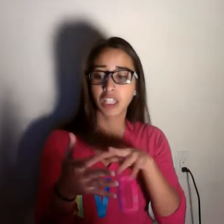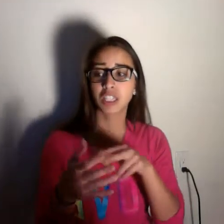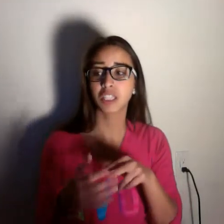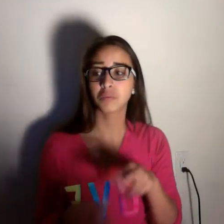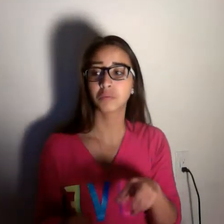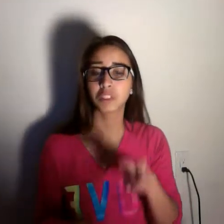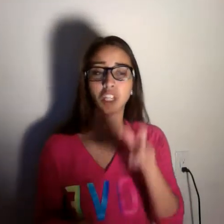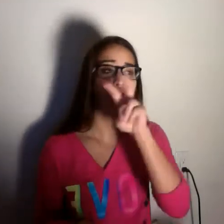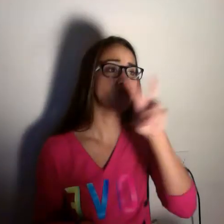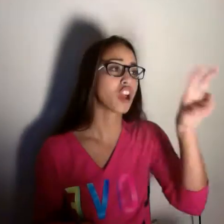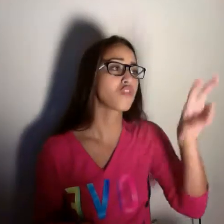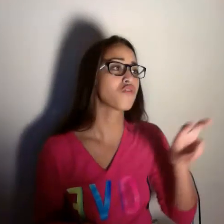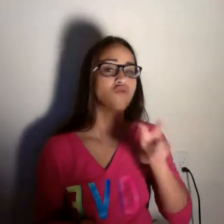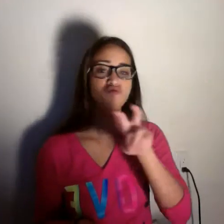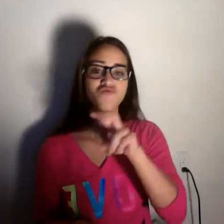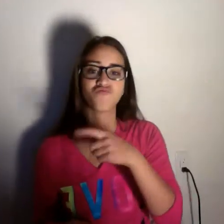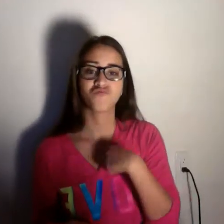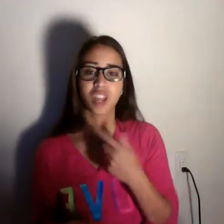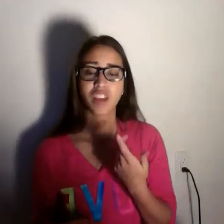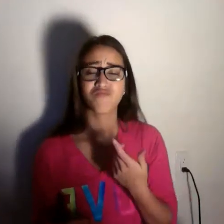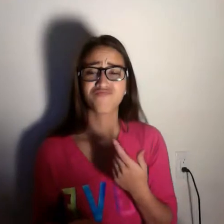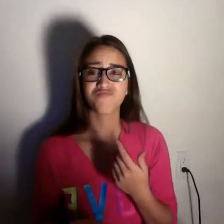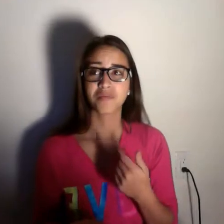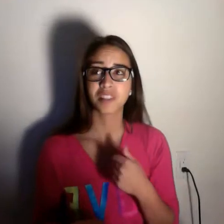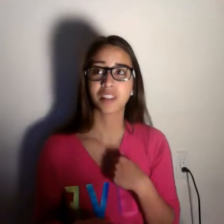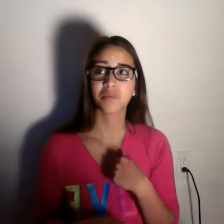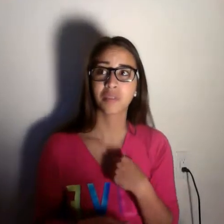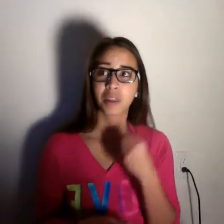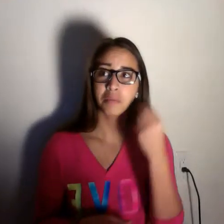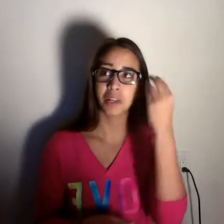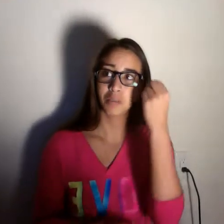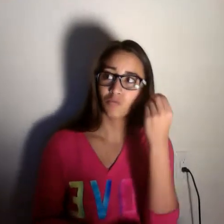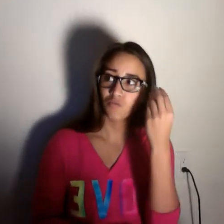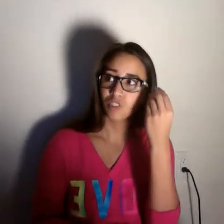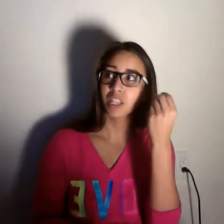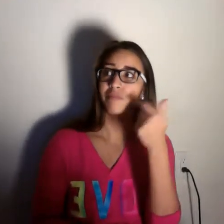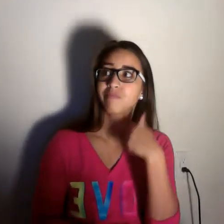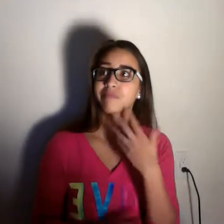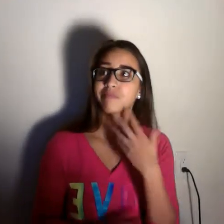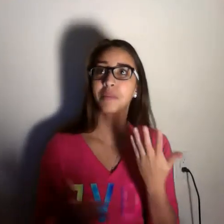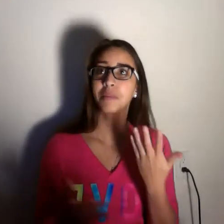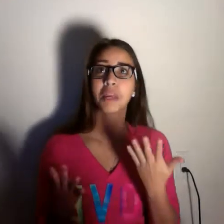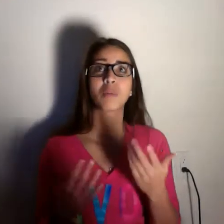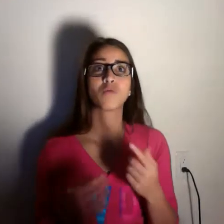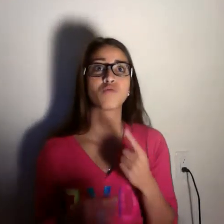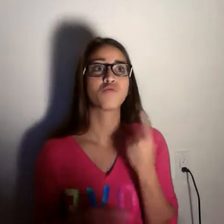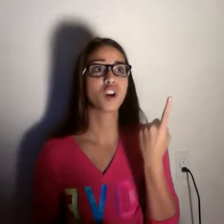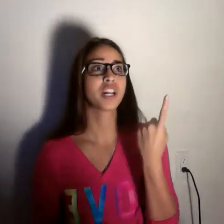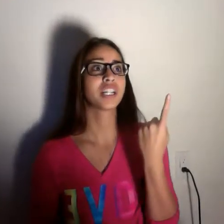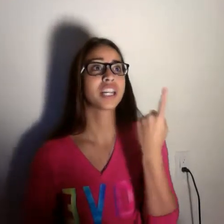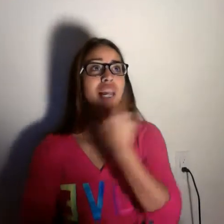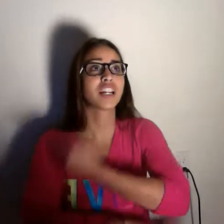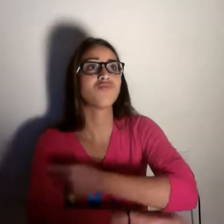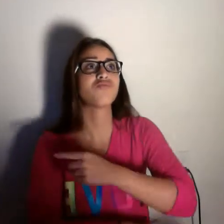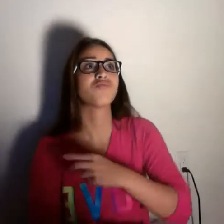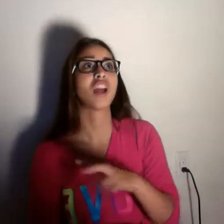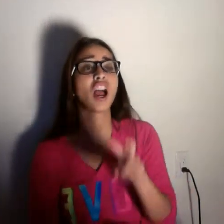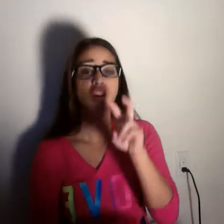all the steamy action. This is my first time, and I need a friend. 89